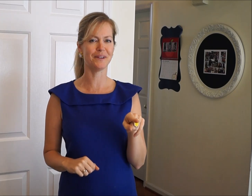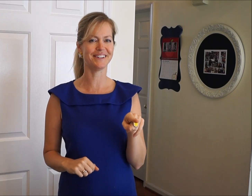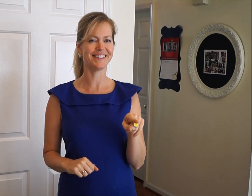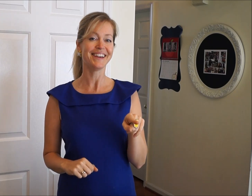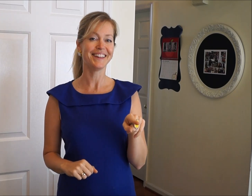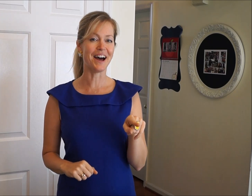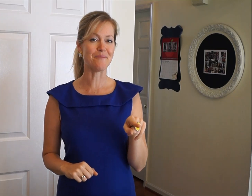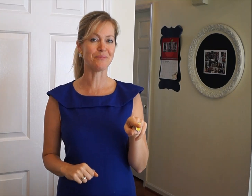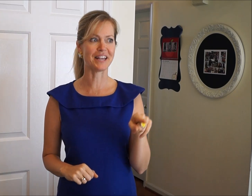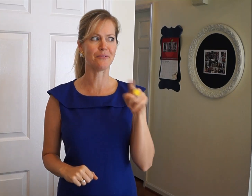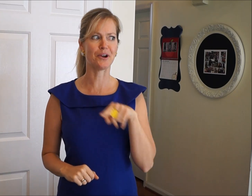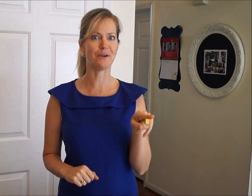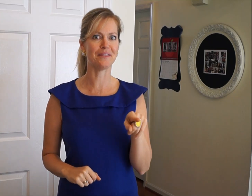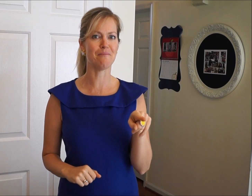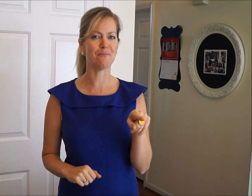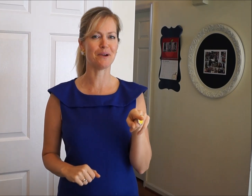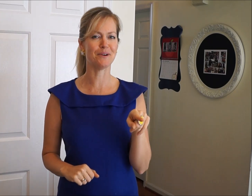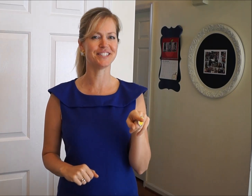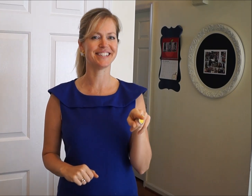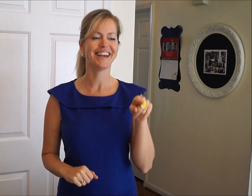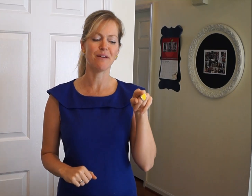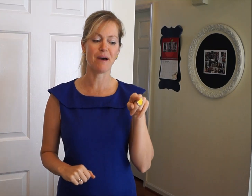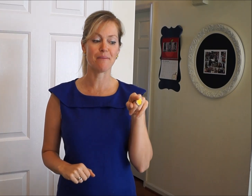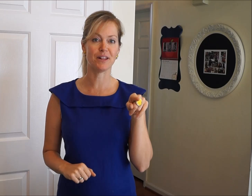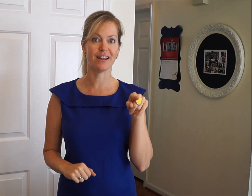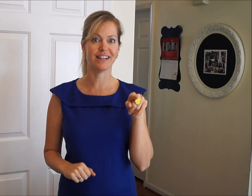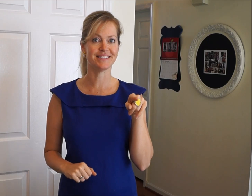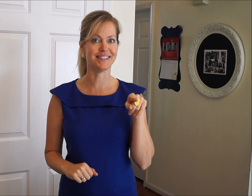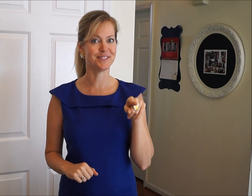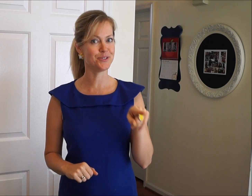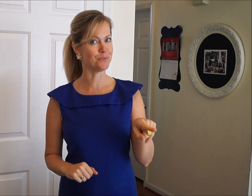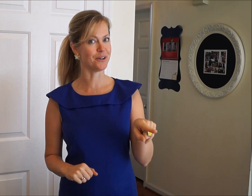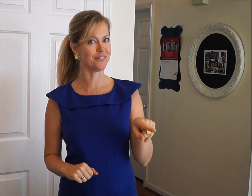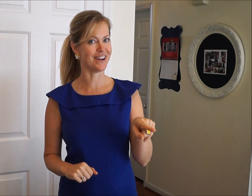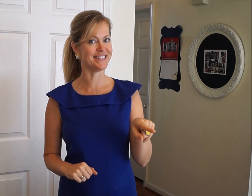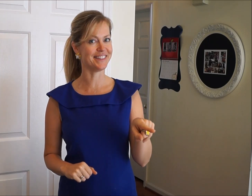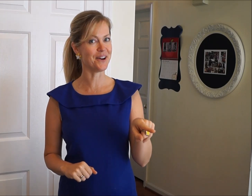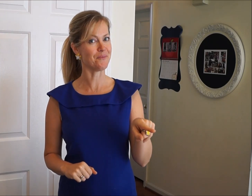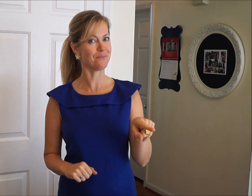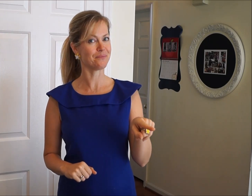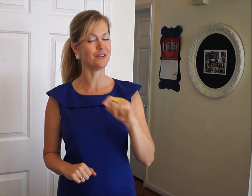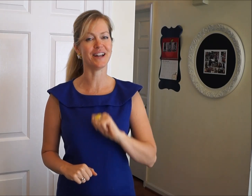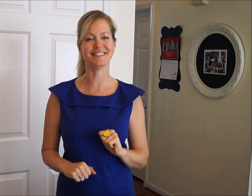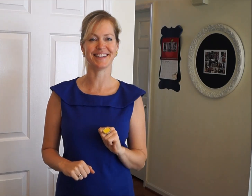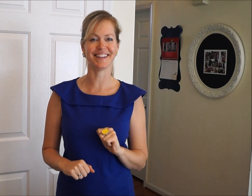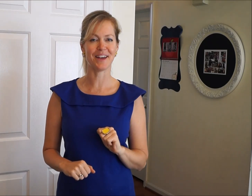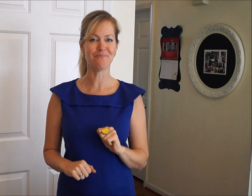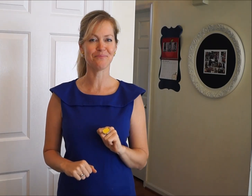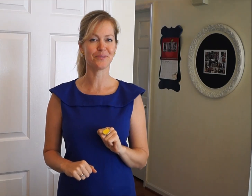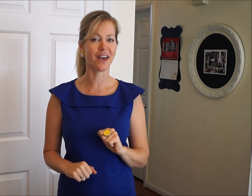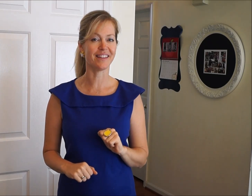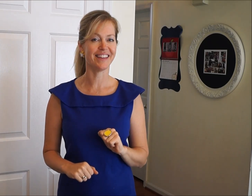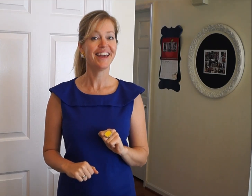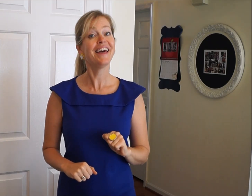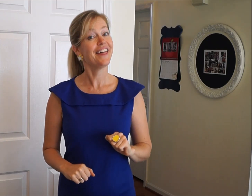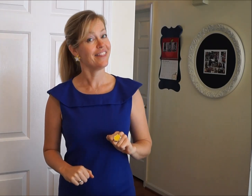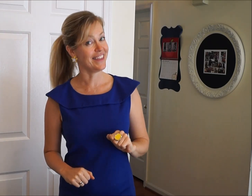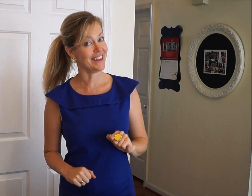middle like you would go around the mulberry bush. And Babylon is in Sumer, right down low. You ready to sing it again? Okay. The